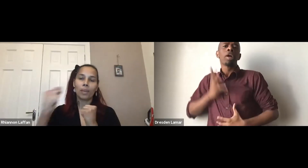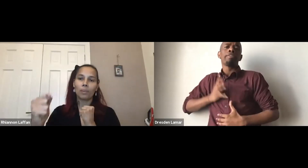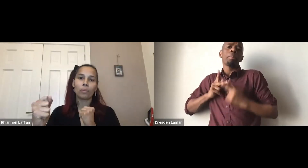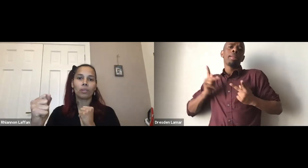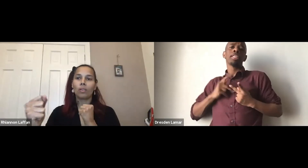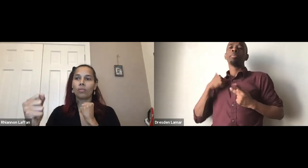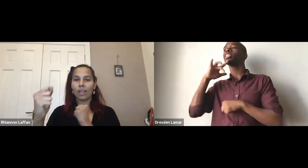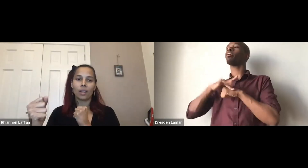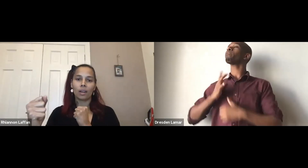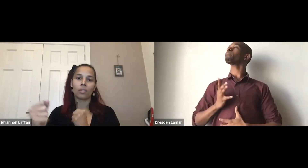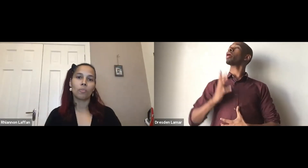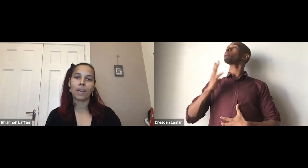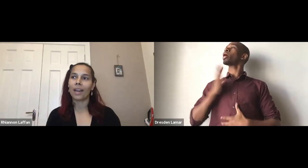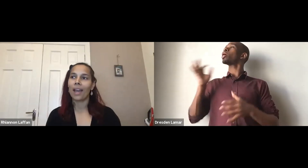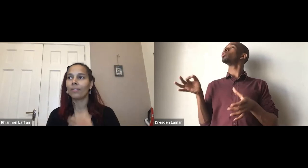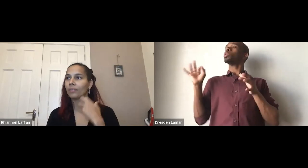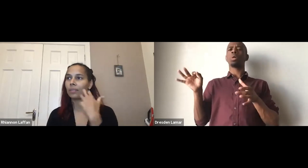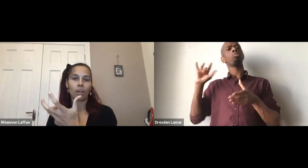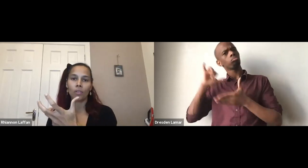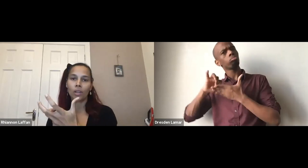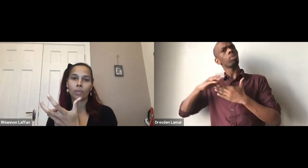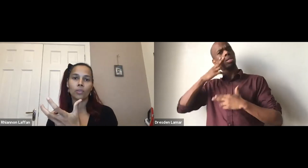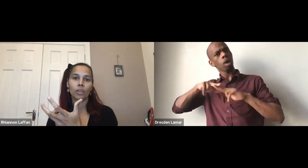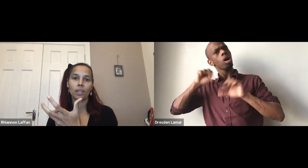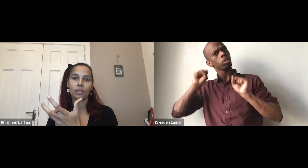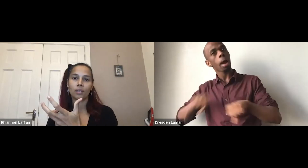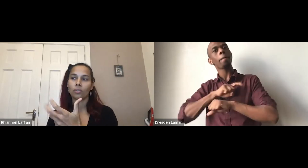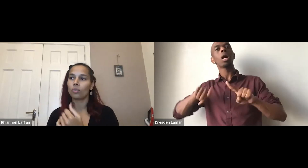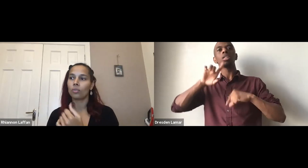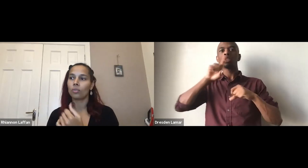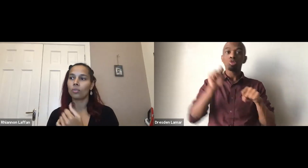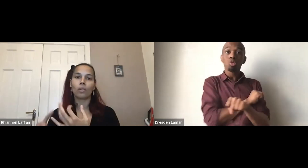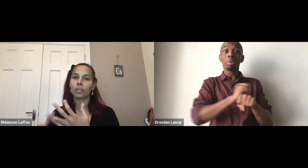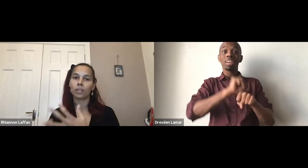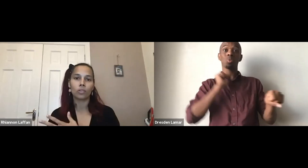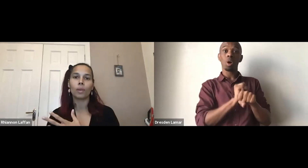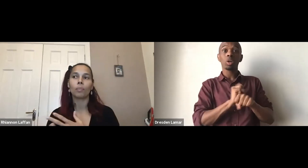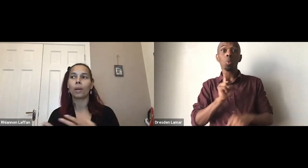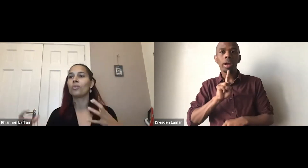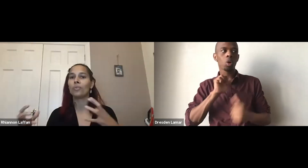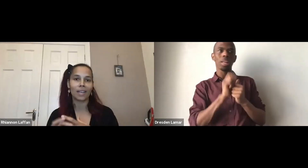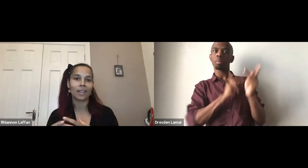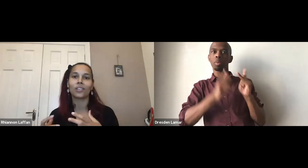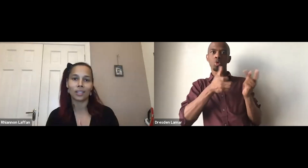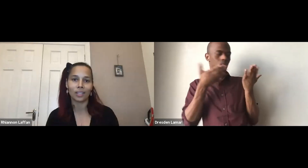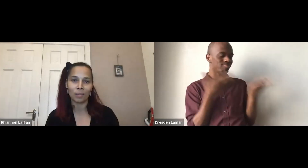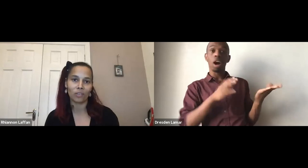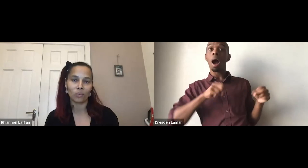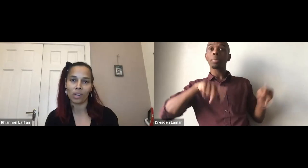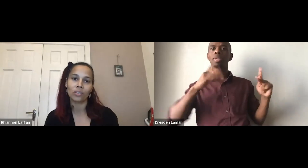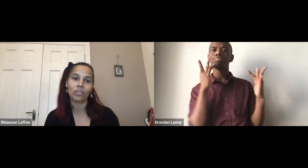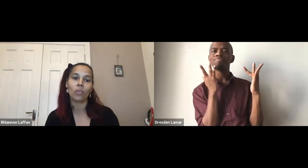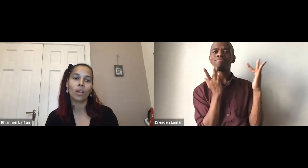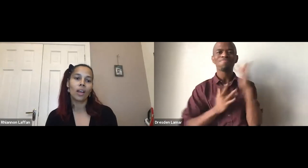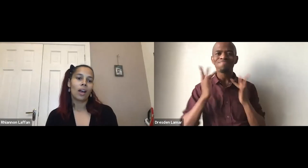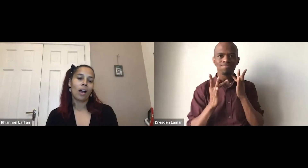real work has always been with people right there who may not have all the opportunities to either make it or to consume